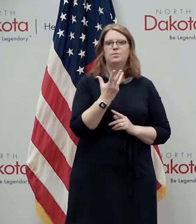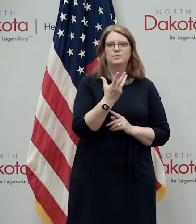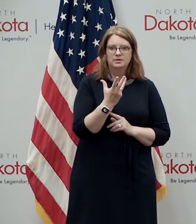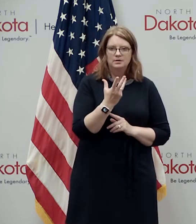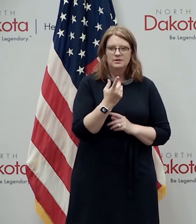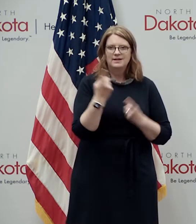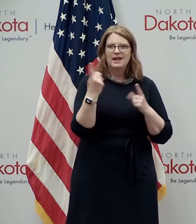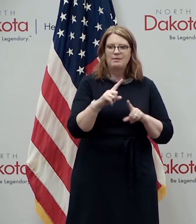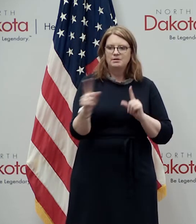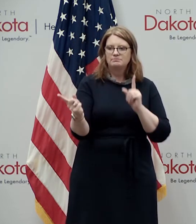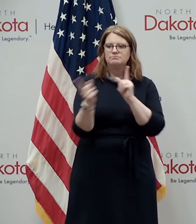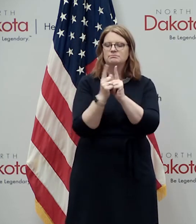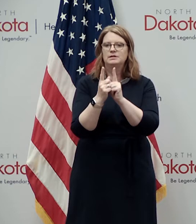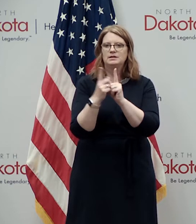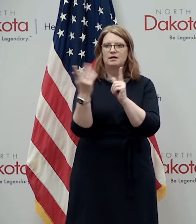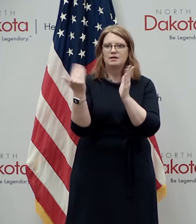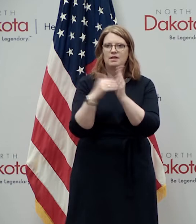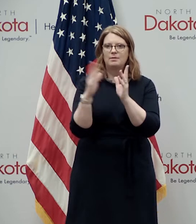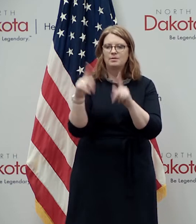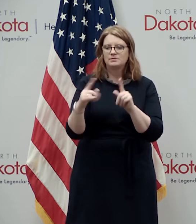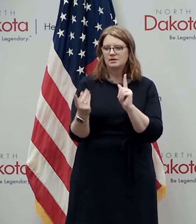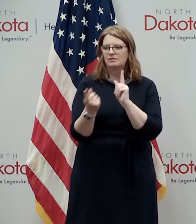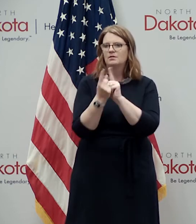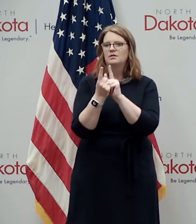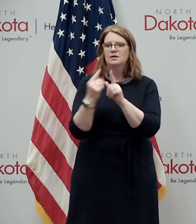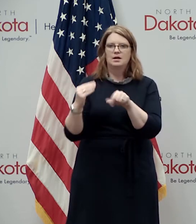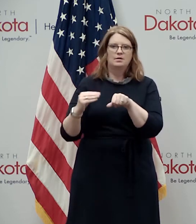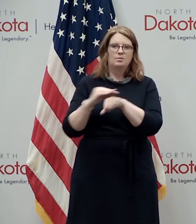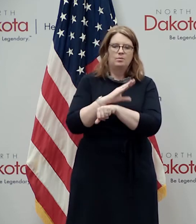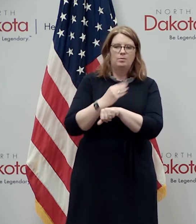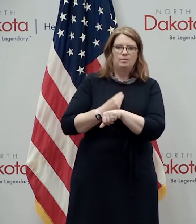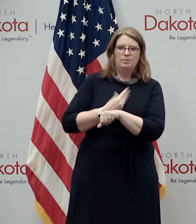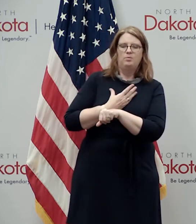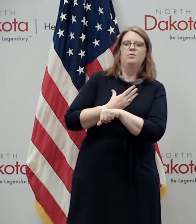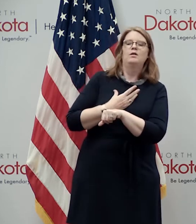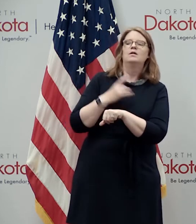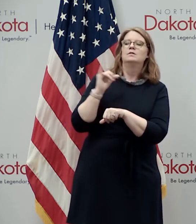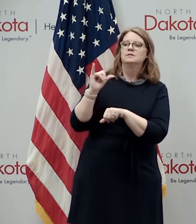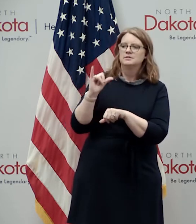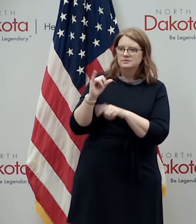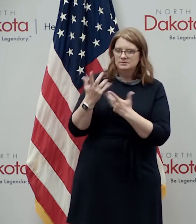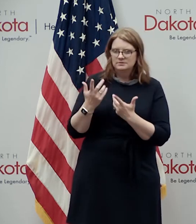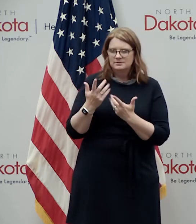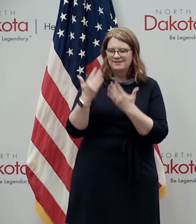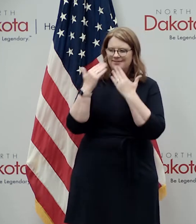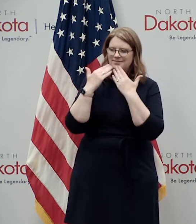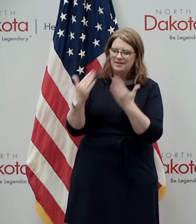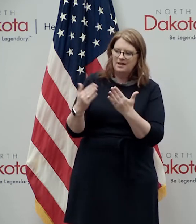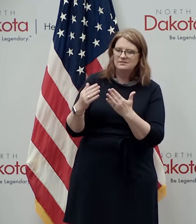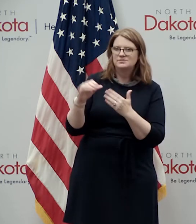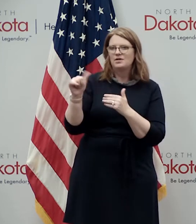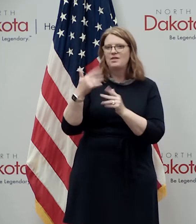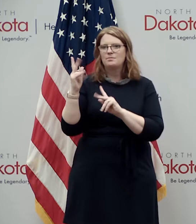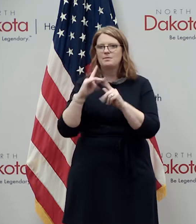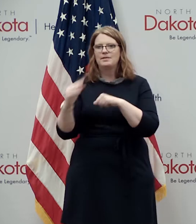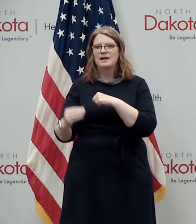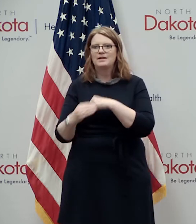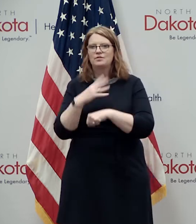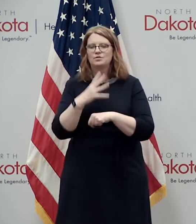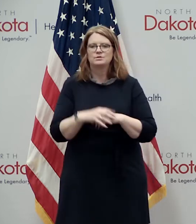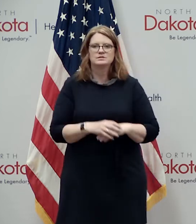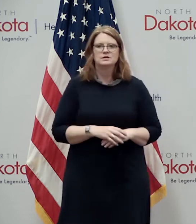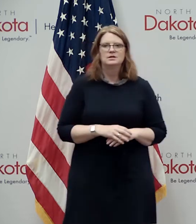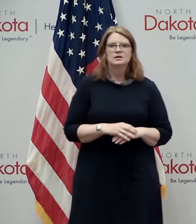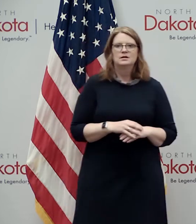an encounter with another human being each of us owes deepest thanks to those who have rekindled this inner light i'm sure there